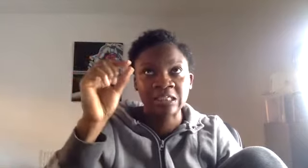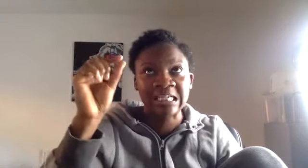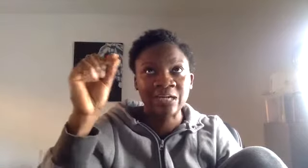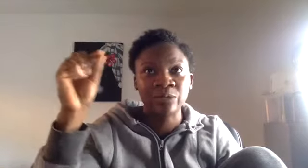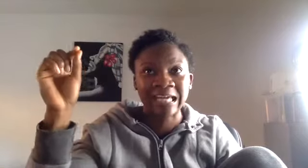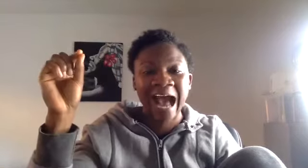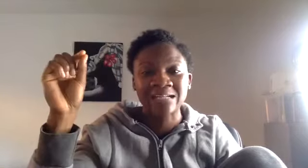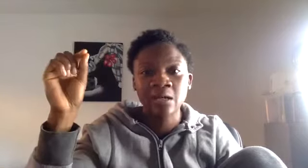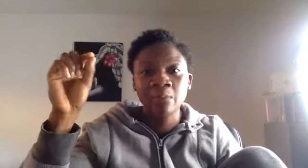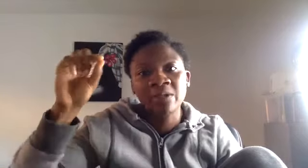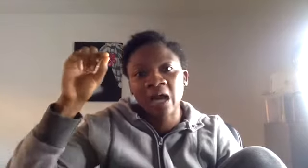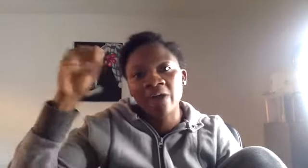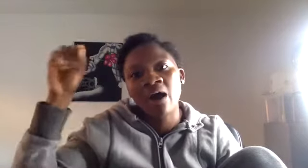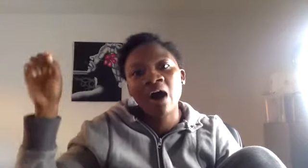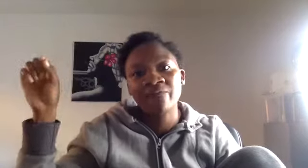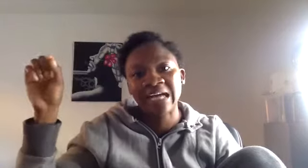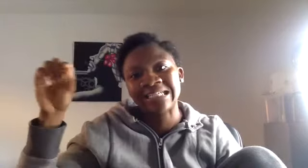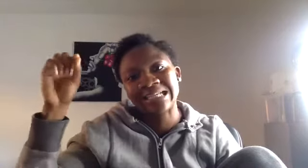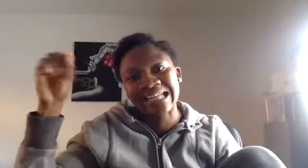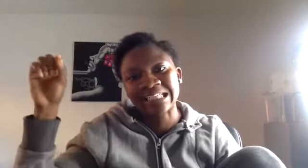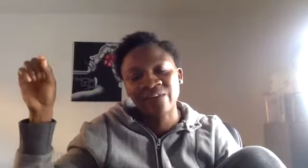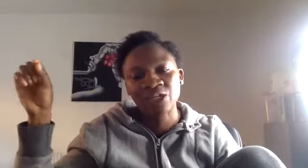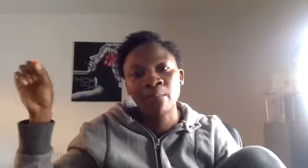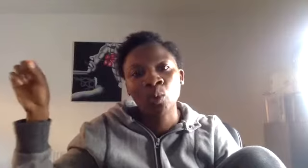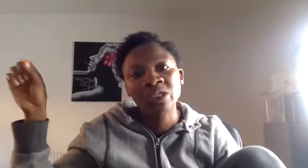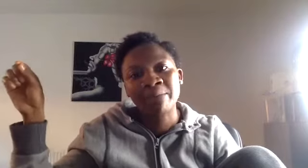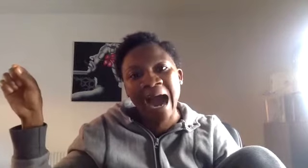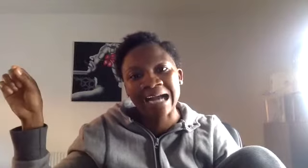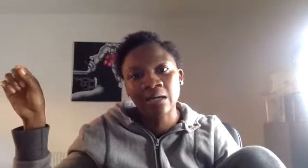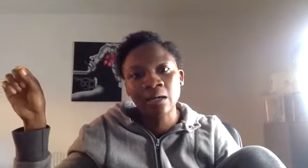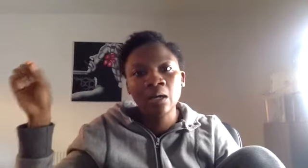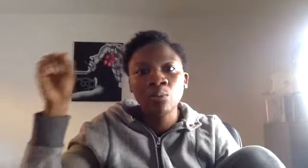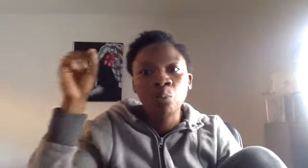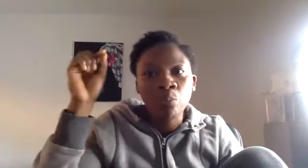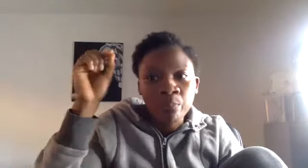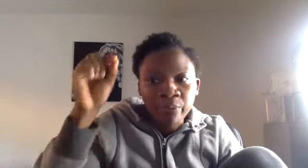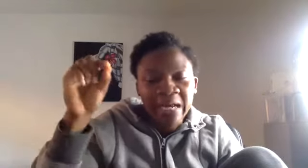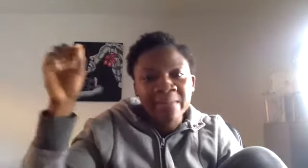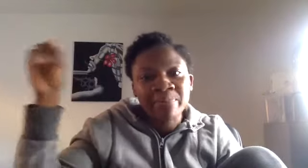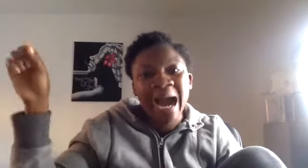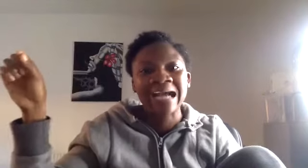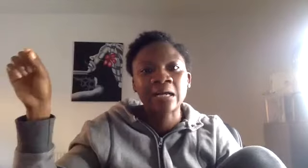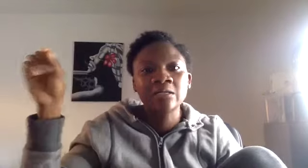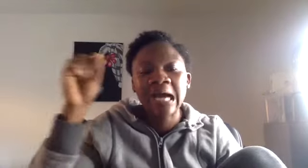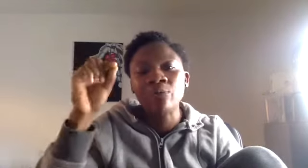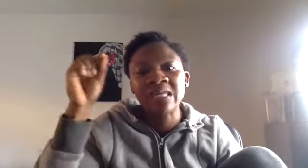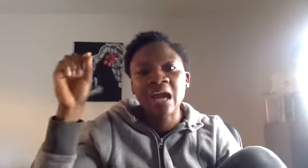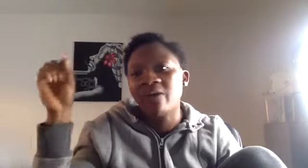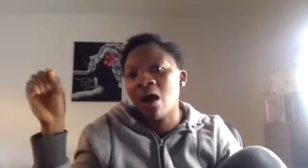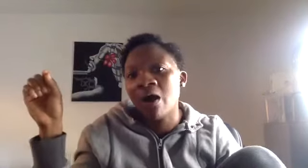killed the cat. But the other half of that is that satisfaction brought it back. Bring me back, tell me the other half